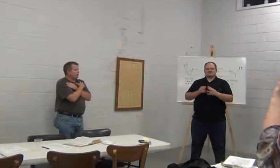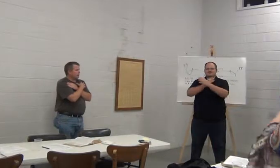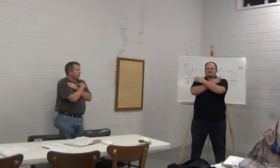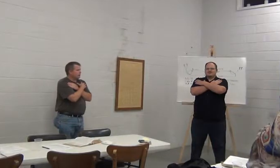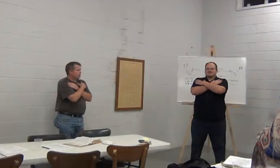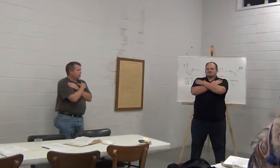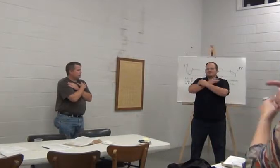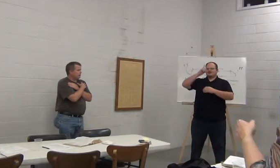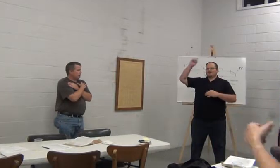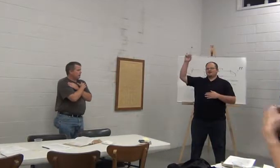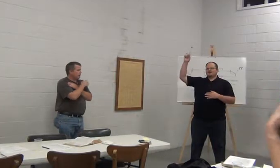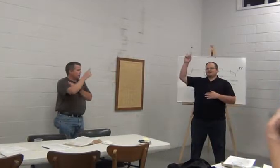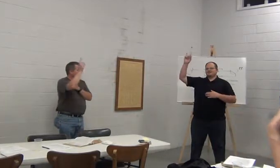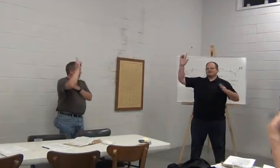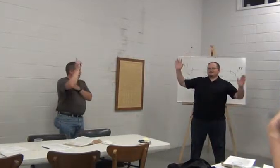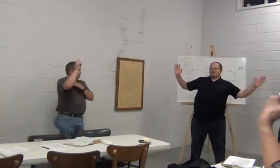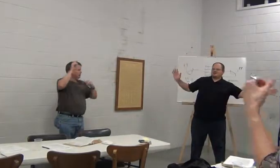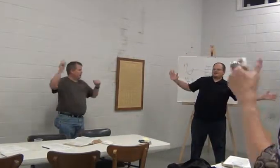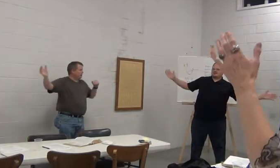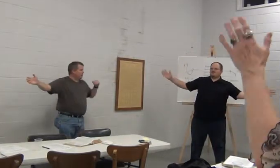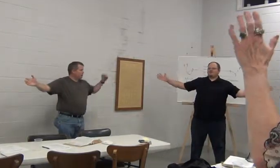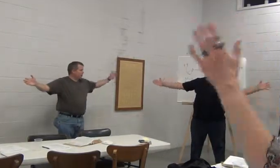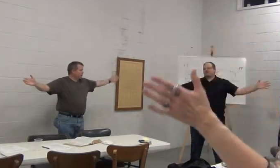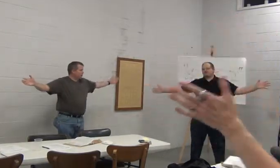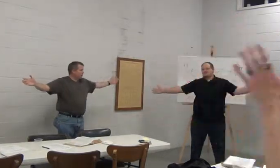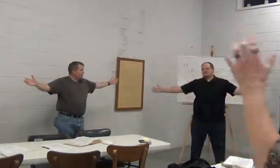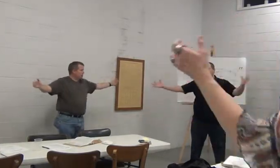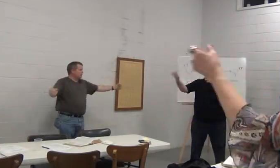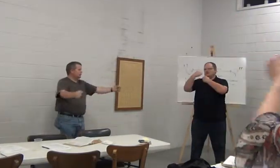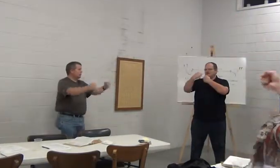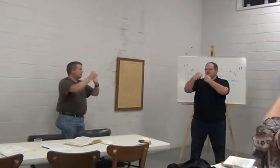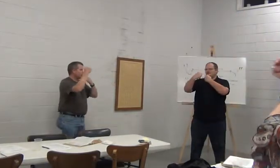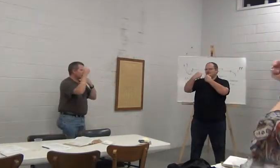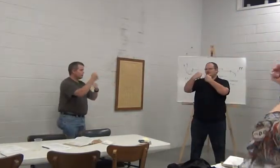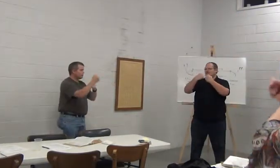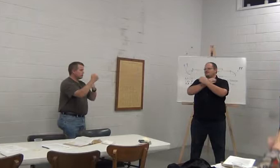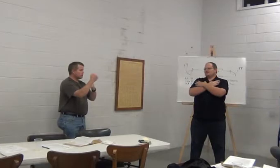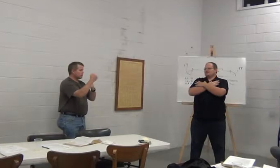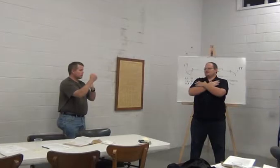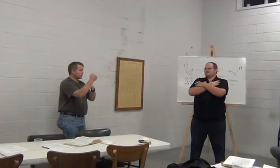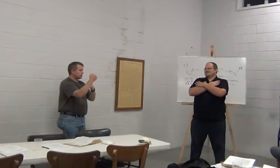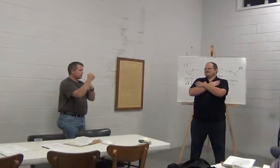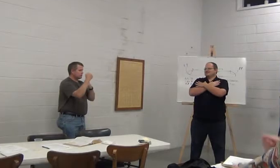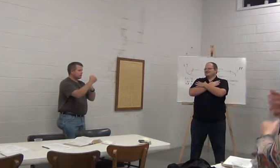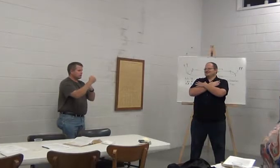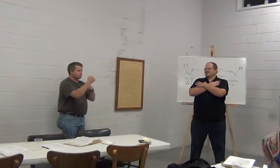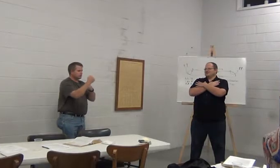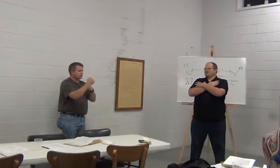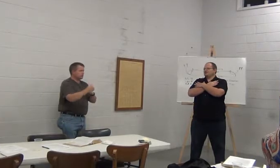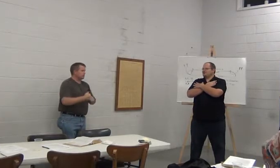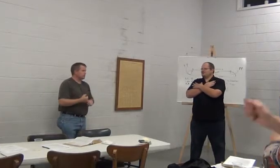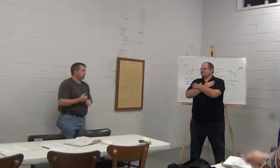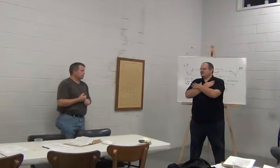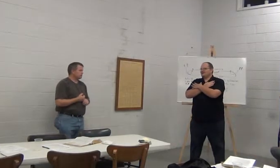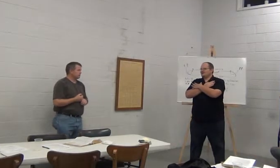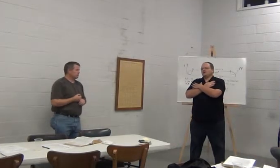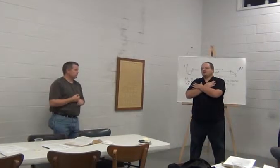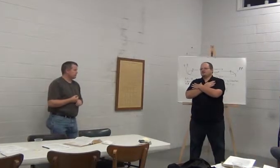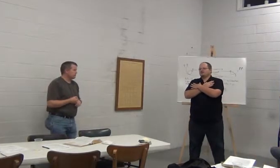God, your family, your friends, and even enemies. When I do this with kids, they love it. just